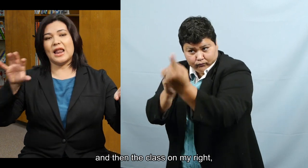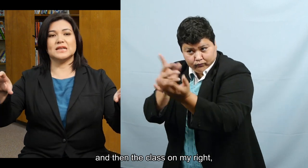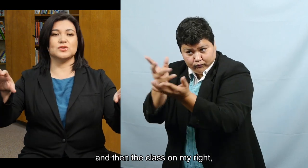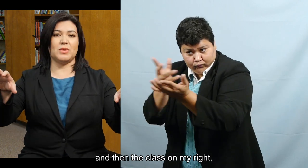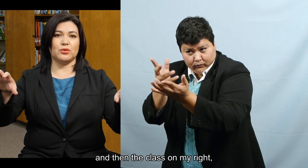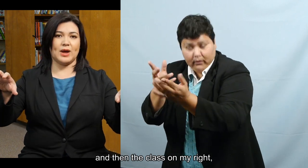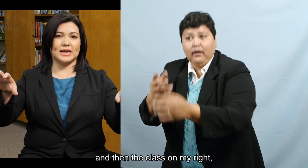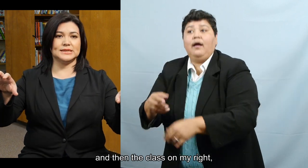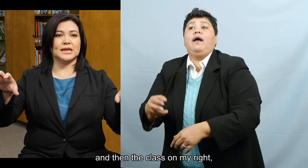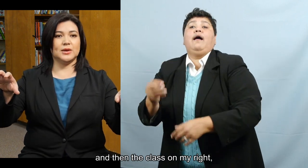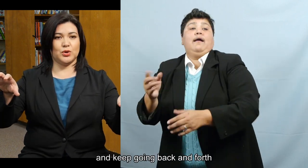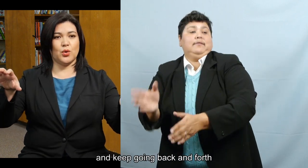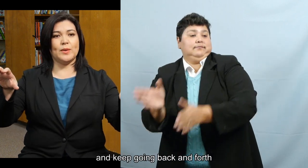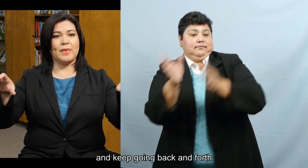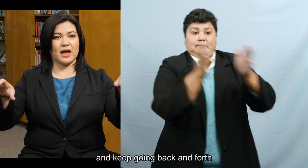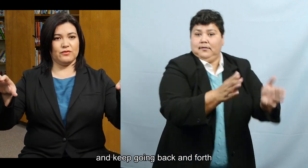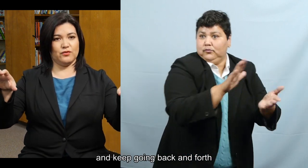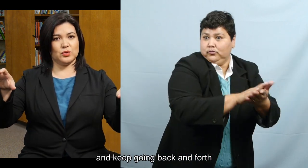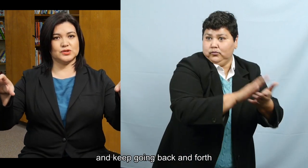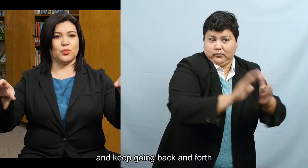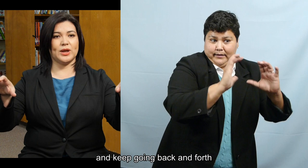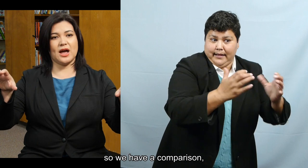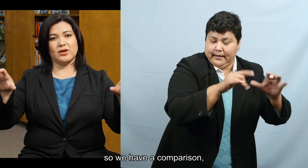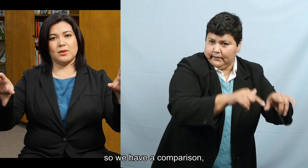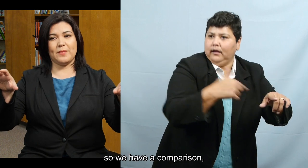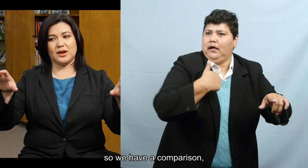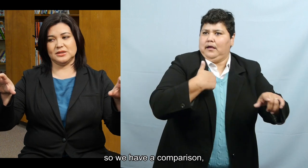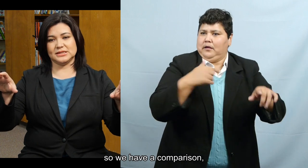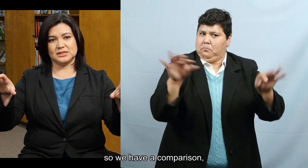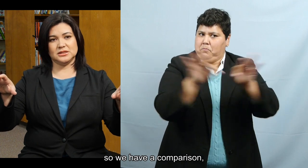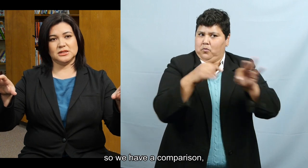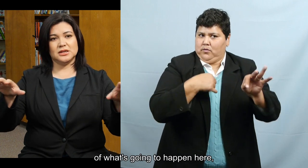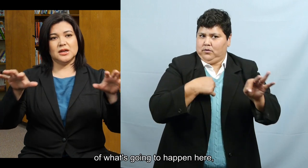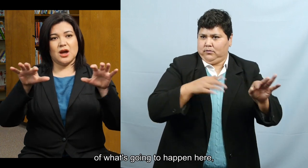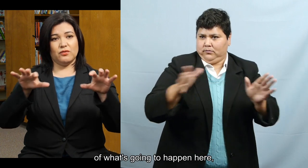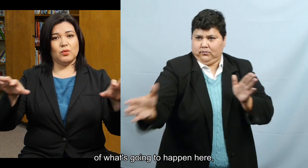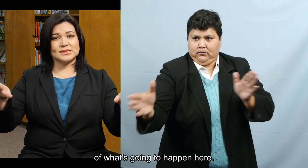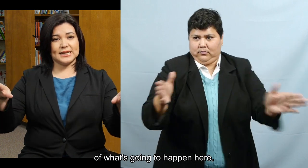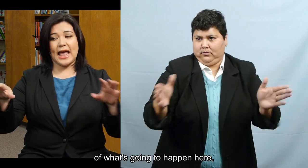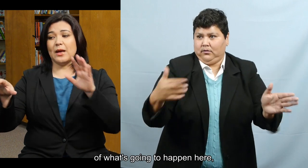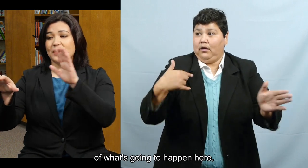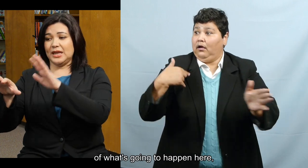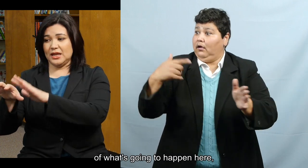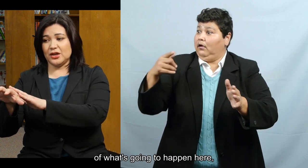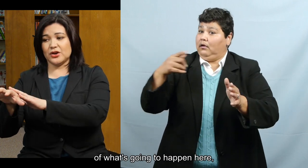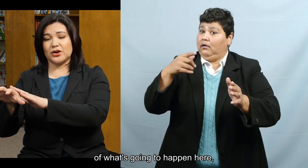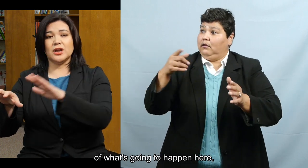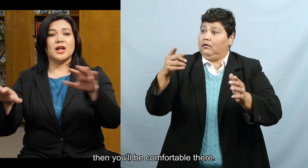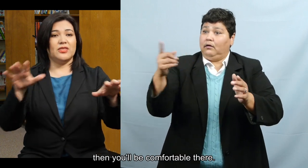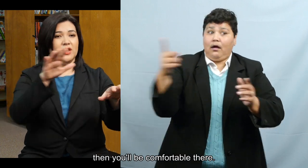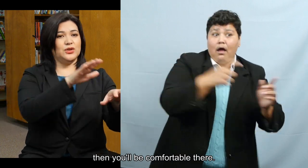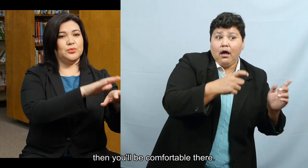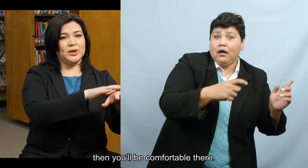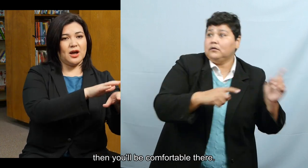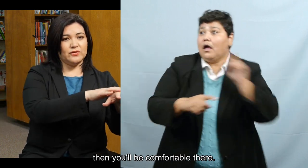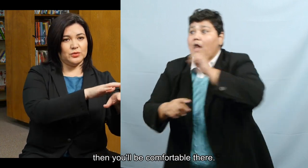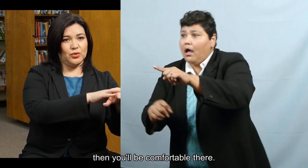and then the class on my right and keep going back and forth so we have a comparison of what's going to happen here.